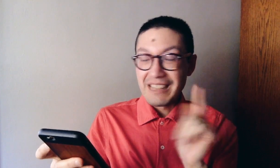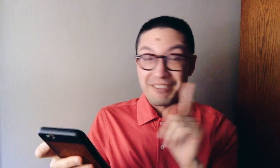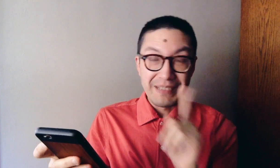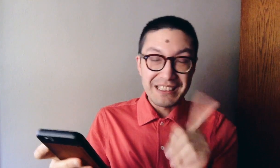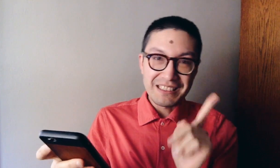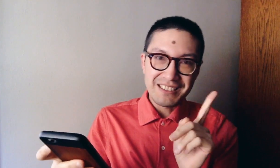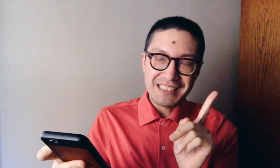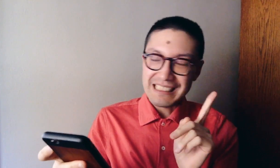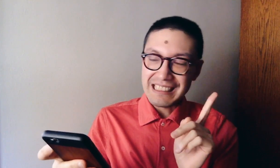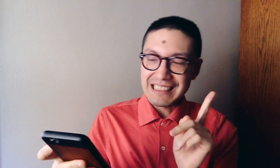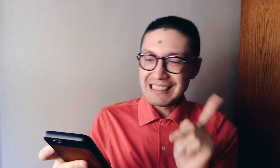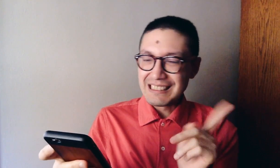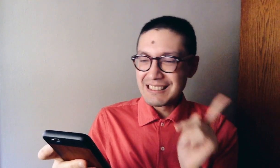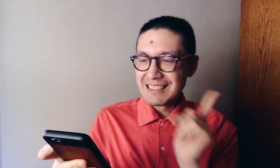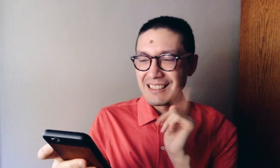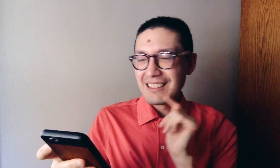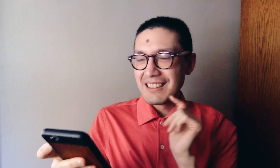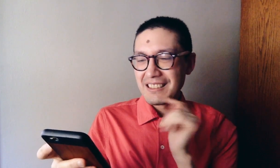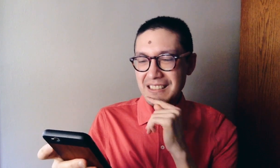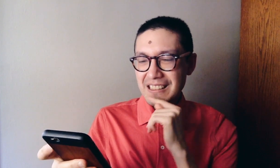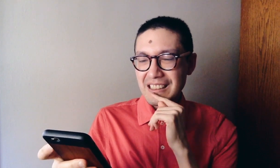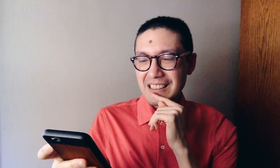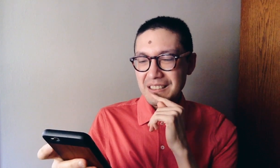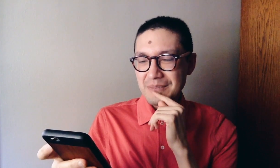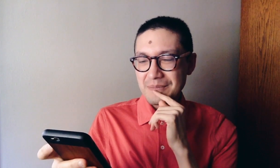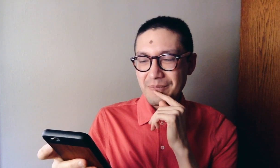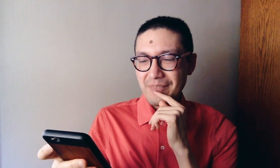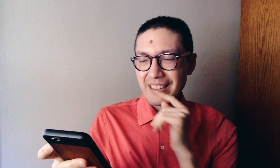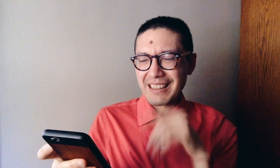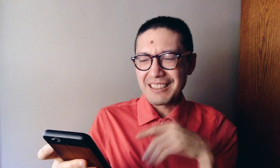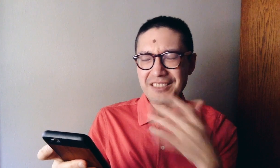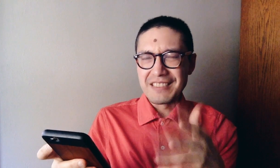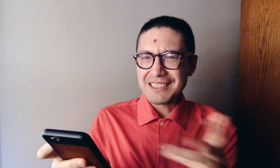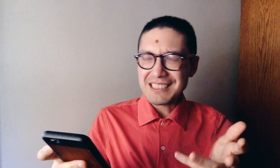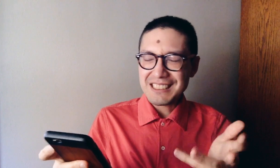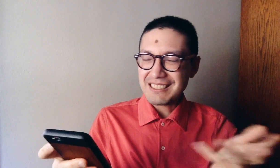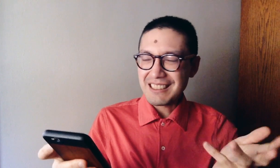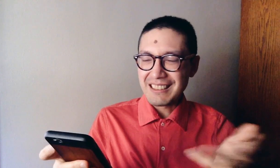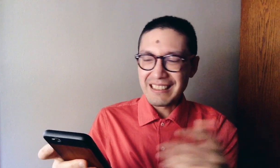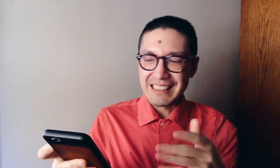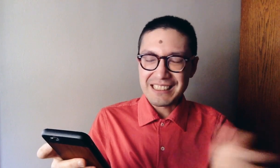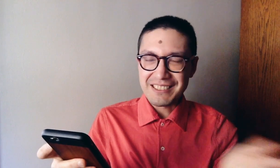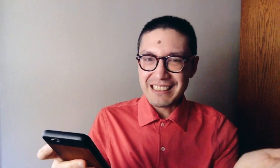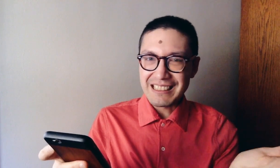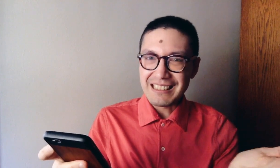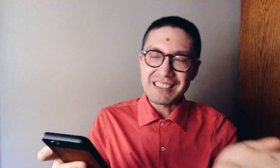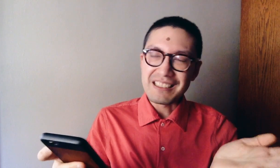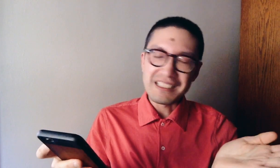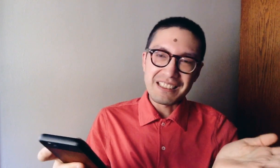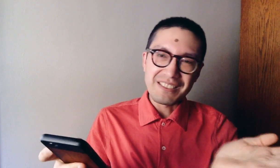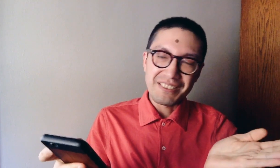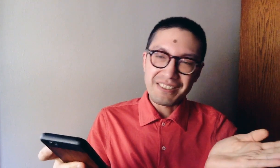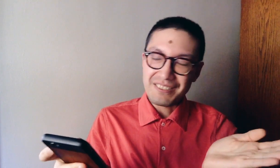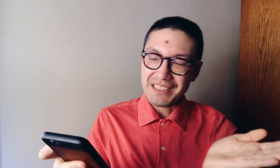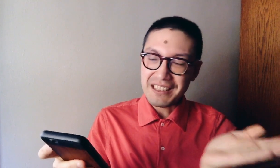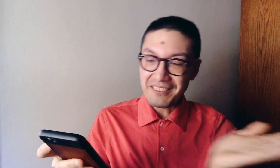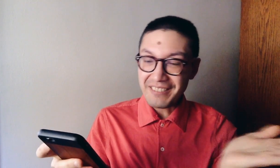information literacy and how to do research on the history of photography